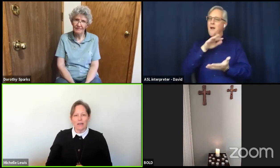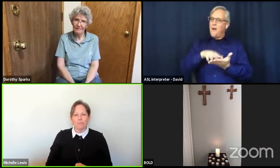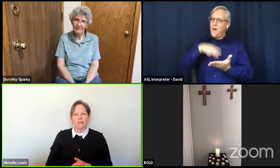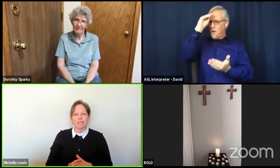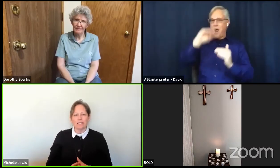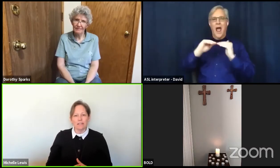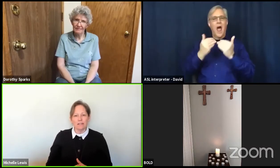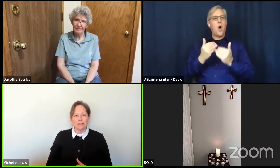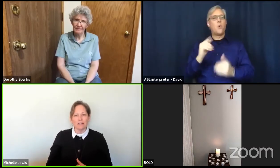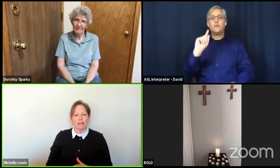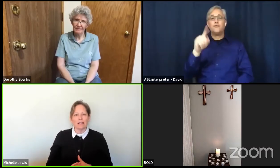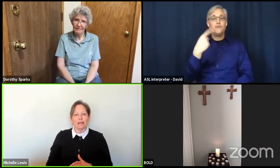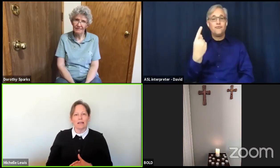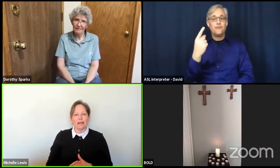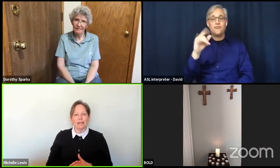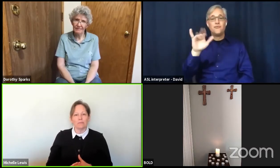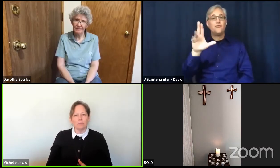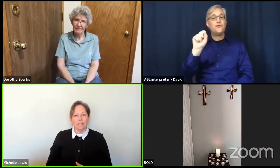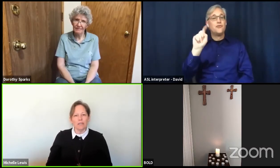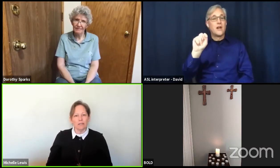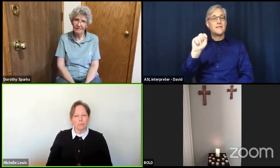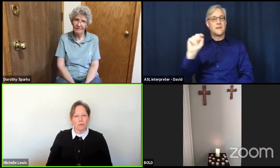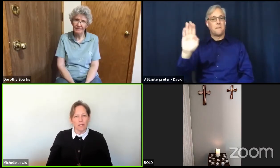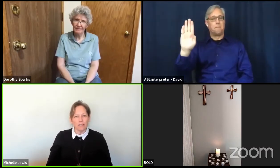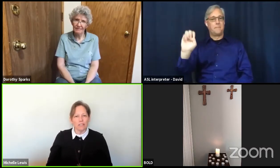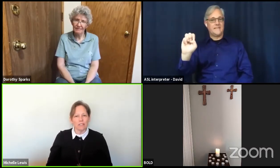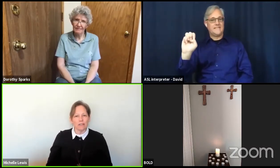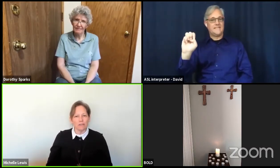still and be in the presence of Jesus.